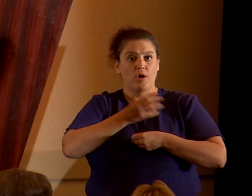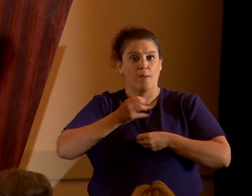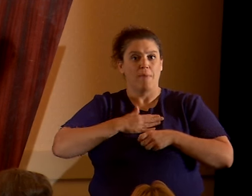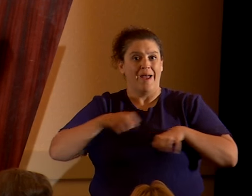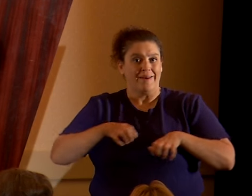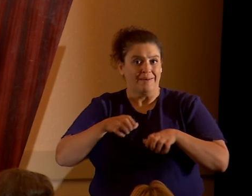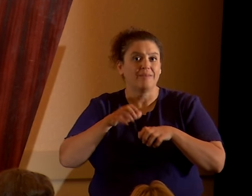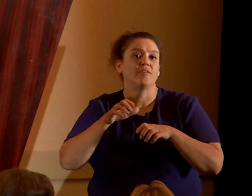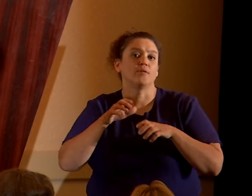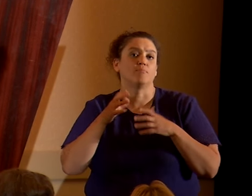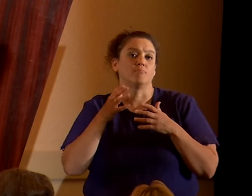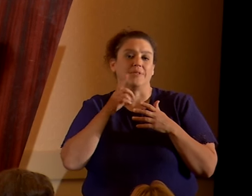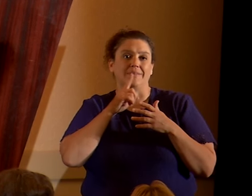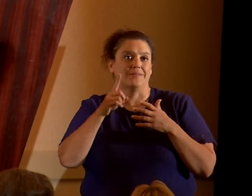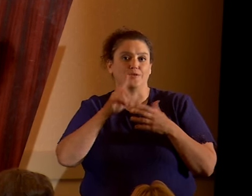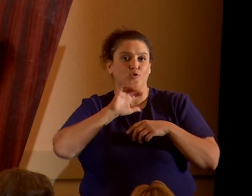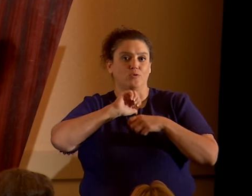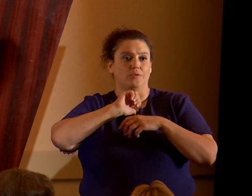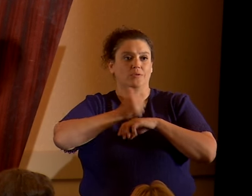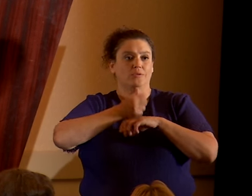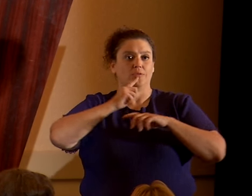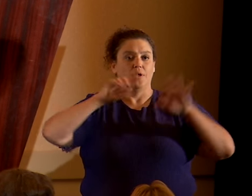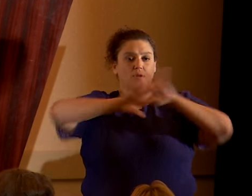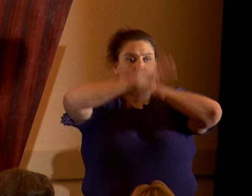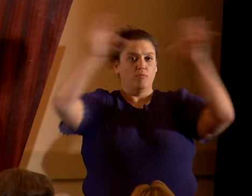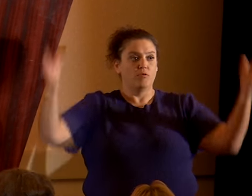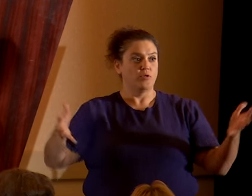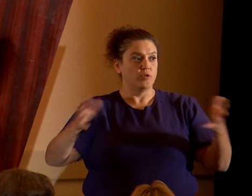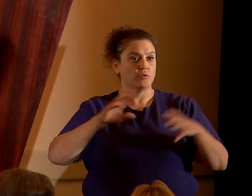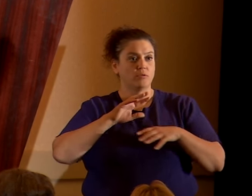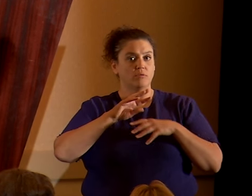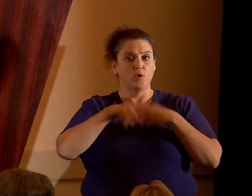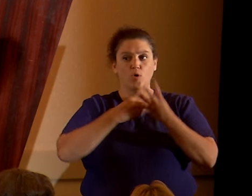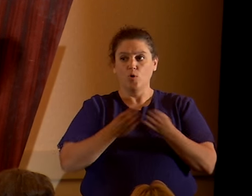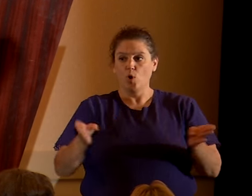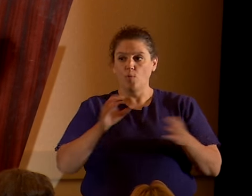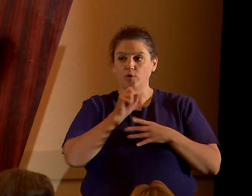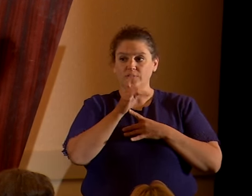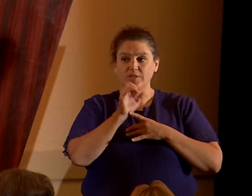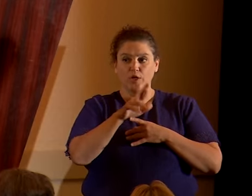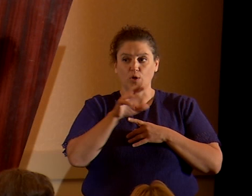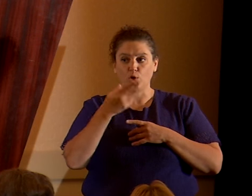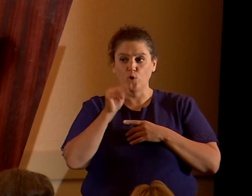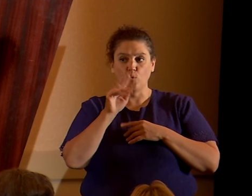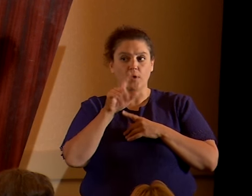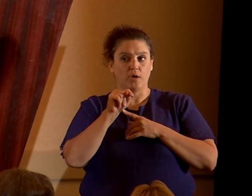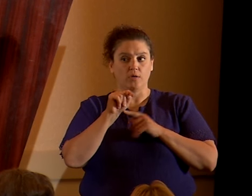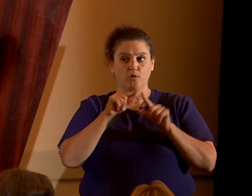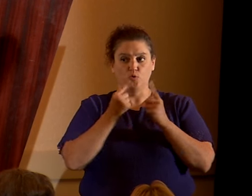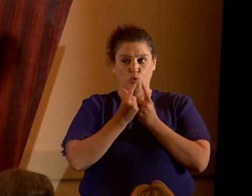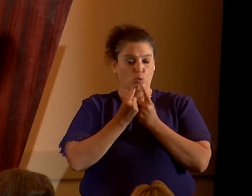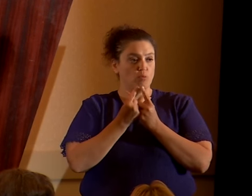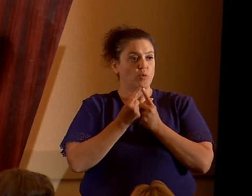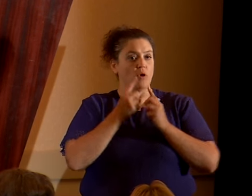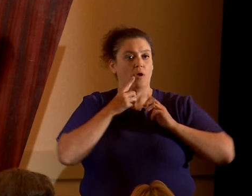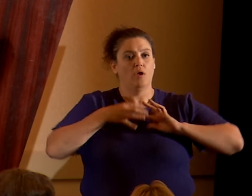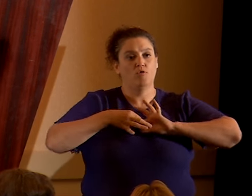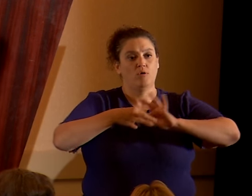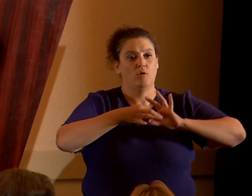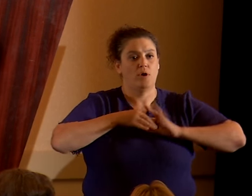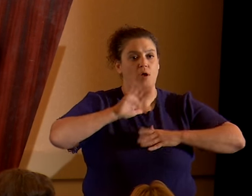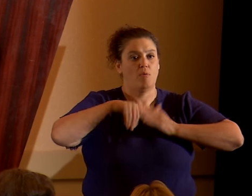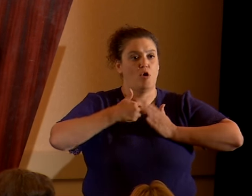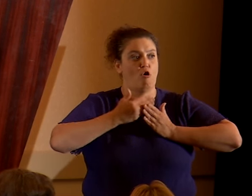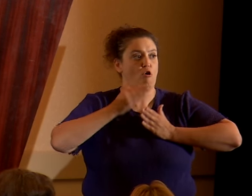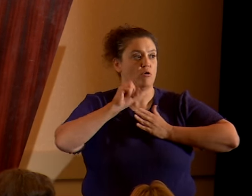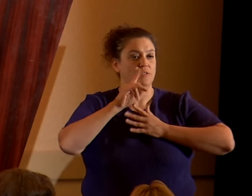is to create an umbrella group, the global secular humanist movement, with an umbrella group to unite all secular organizations